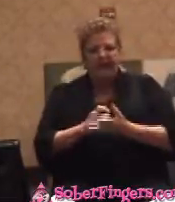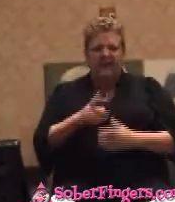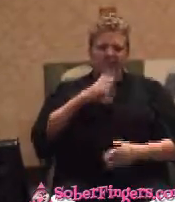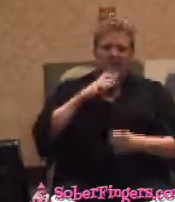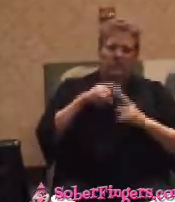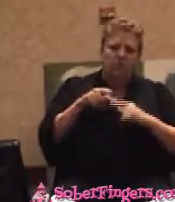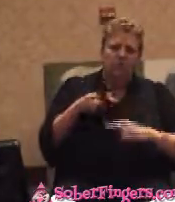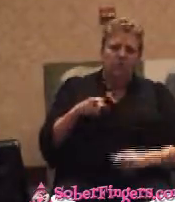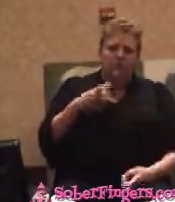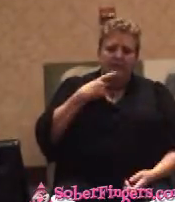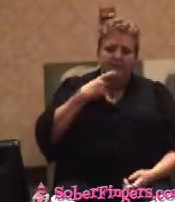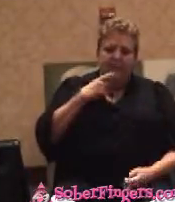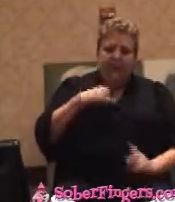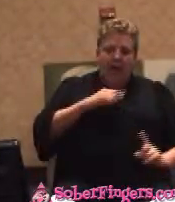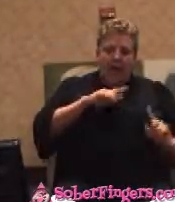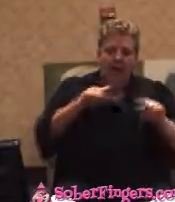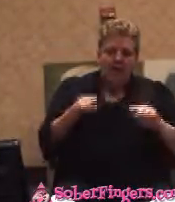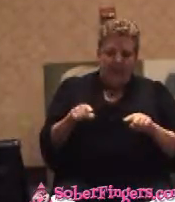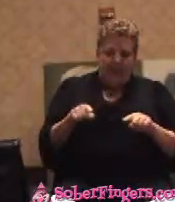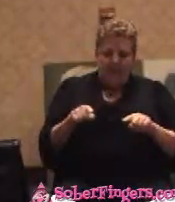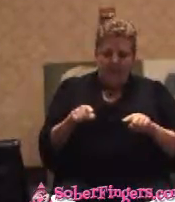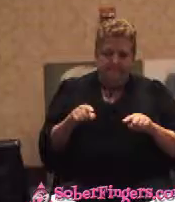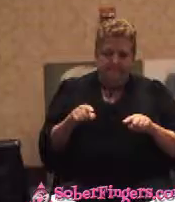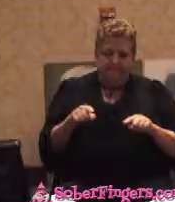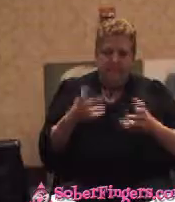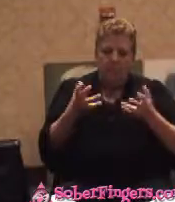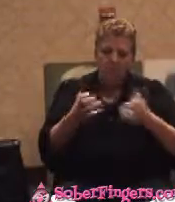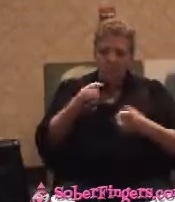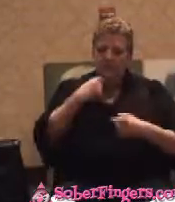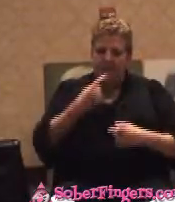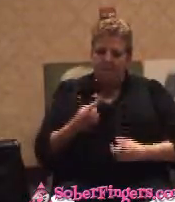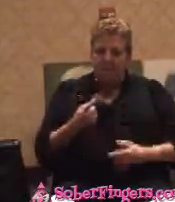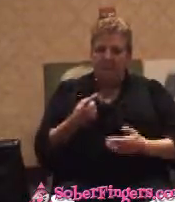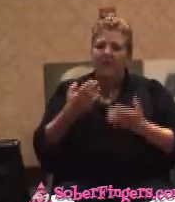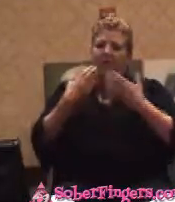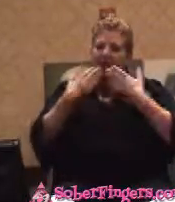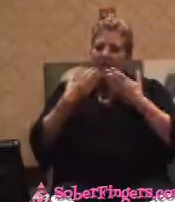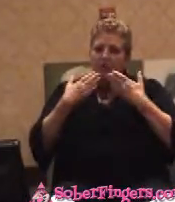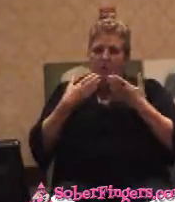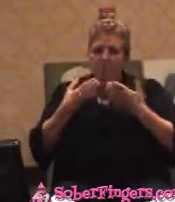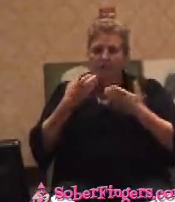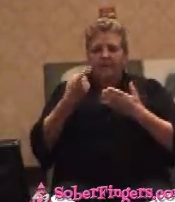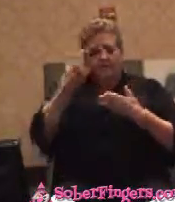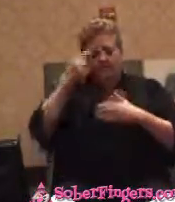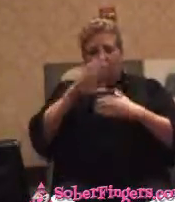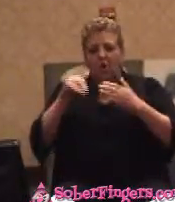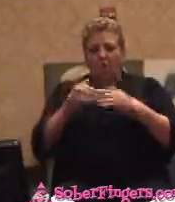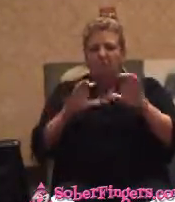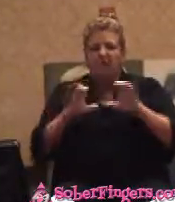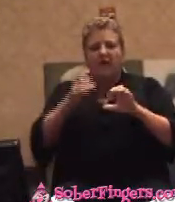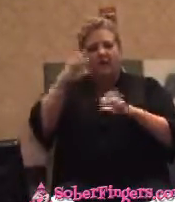oh, I came here today with you so I could tell you to thank you for what you've done for alcoholics and violence.